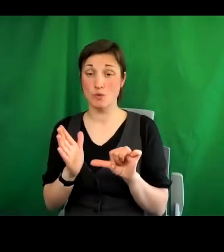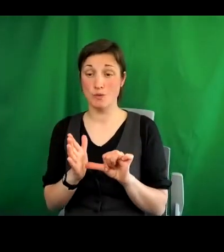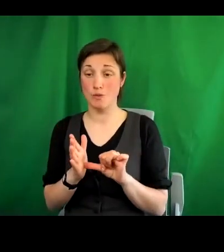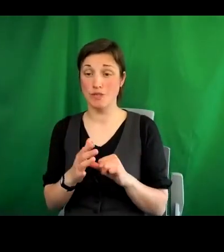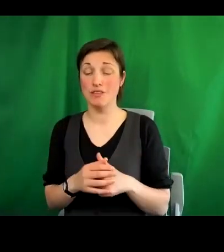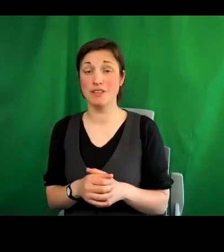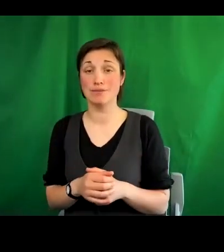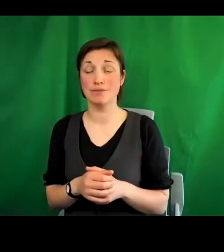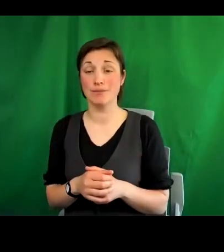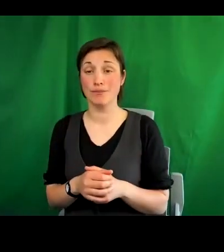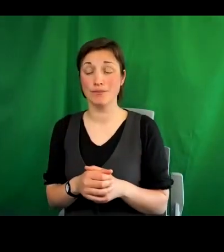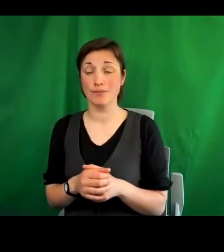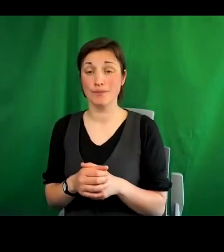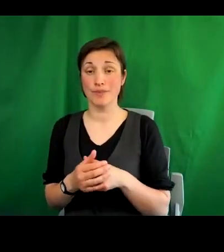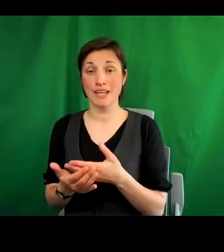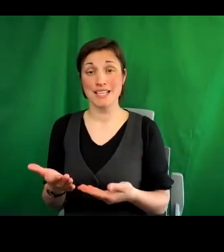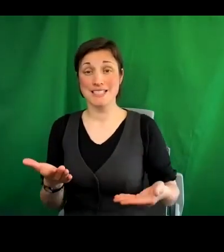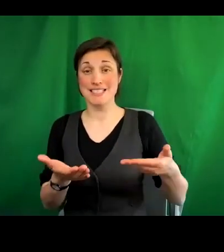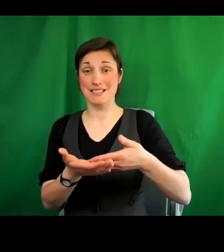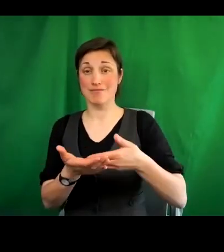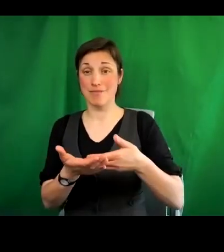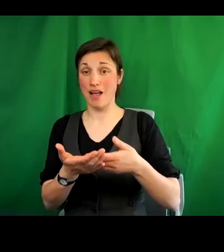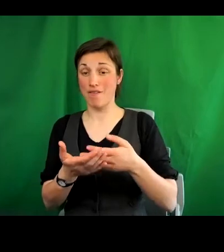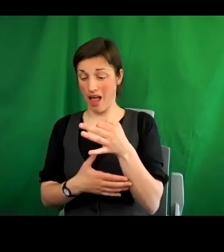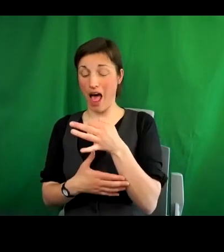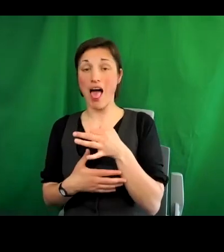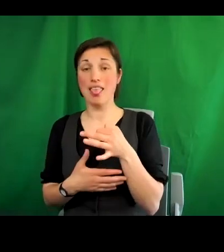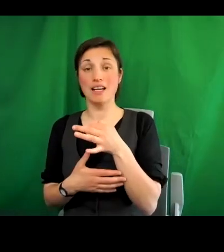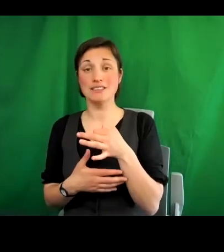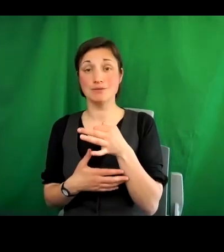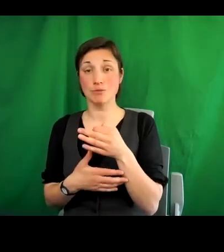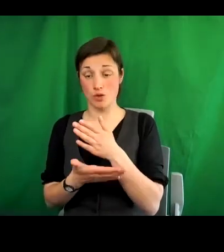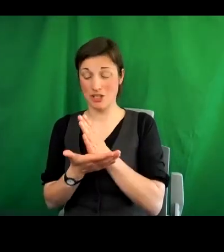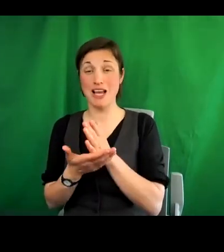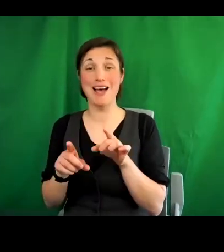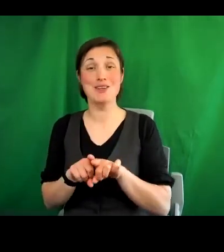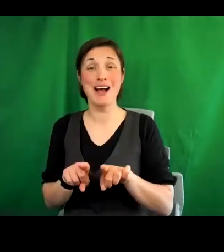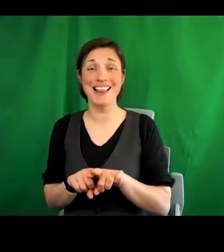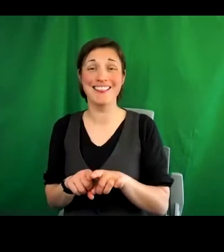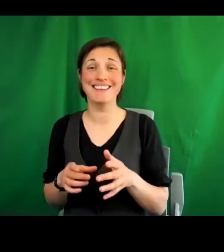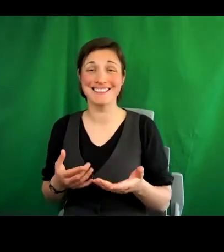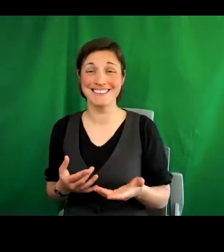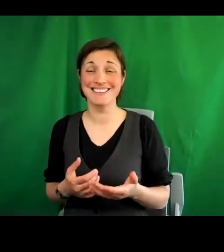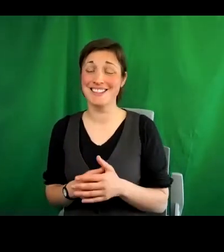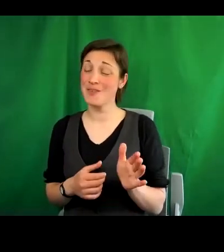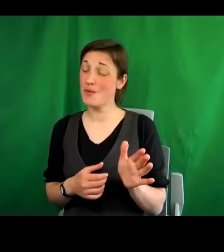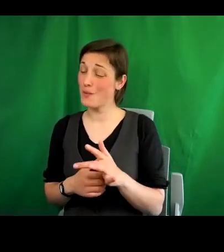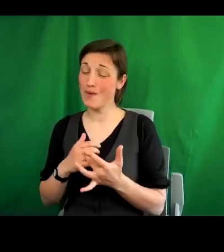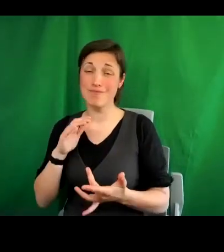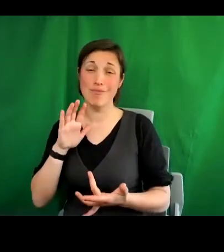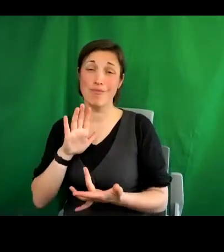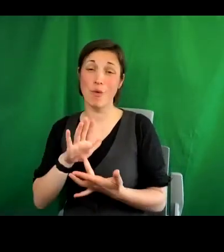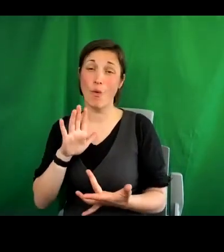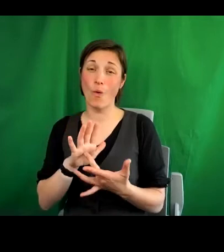we share the same island. So all the more reason to express the solidarity